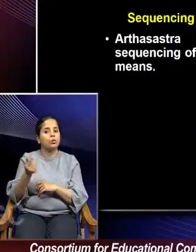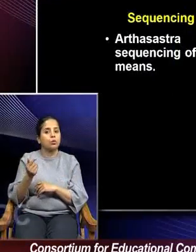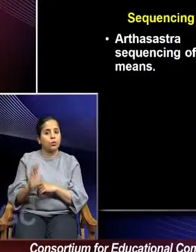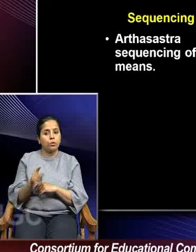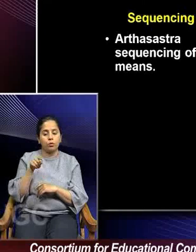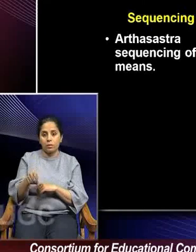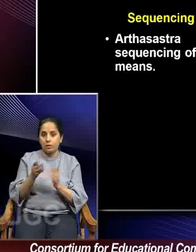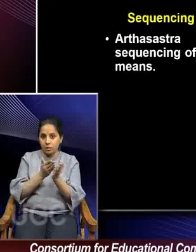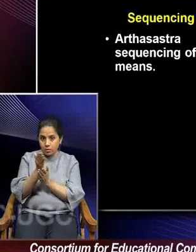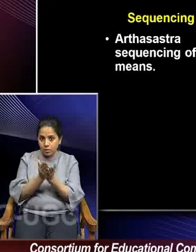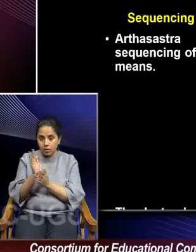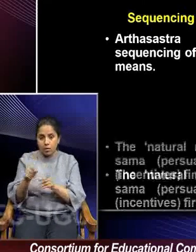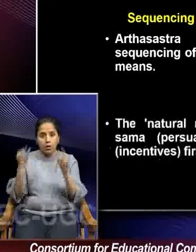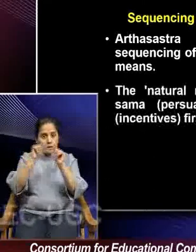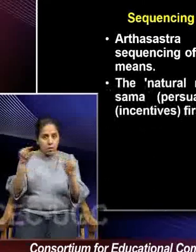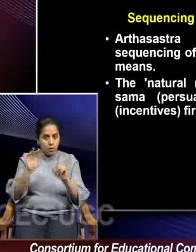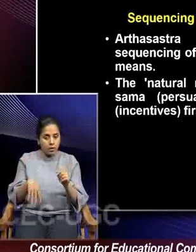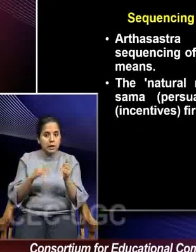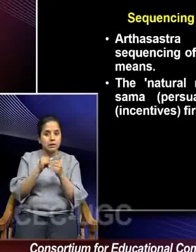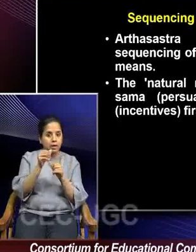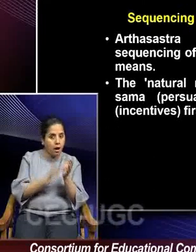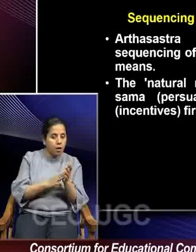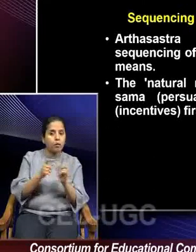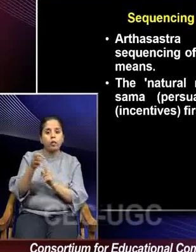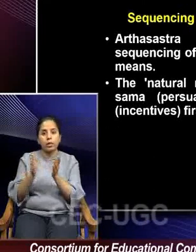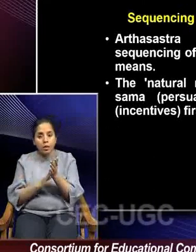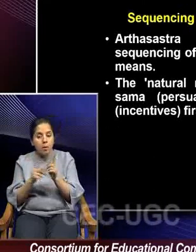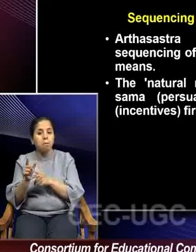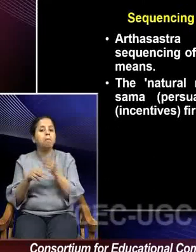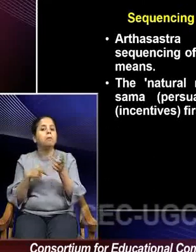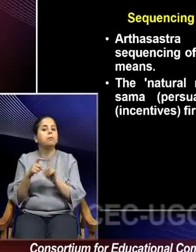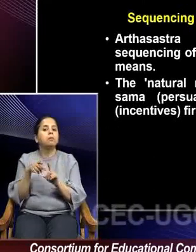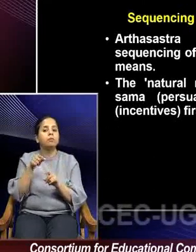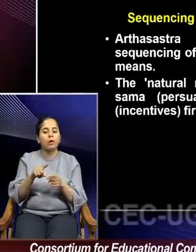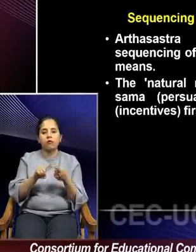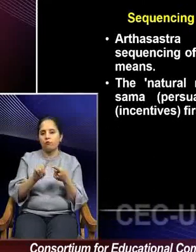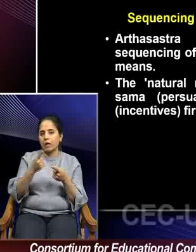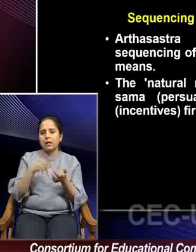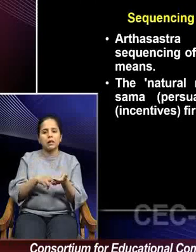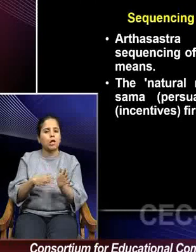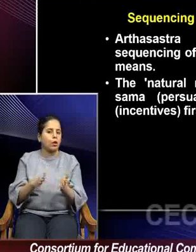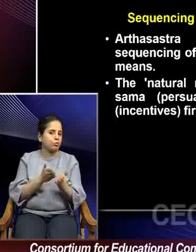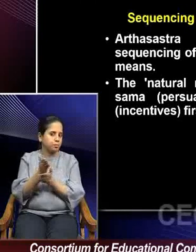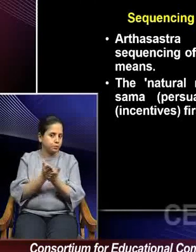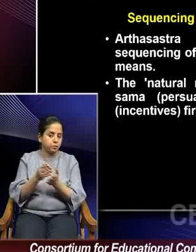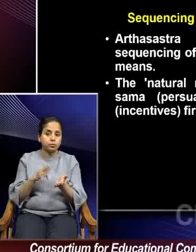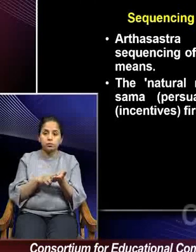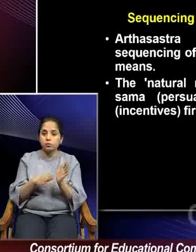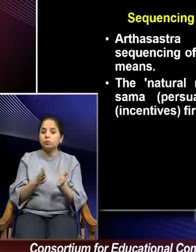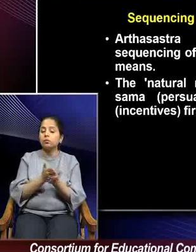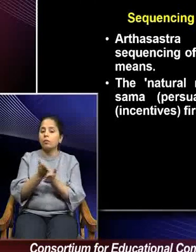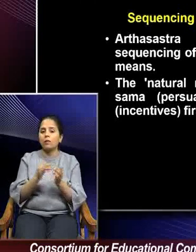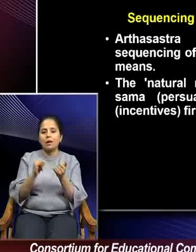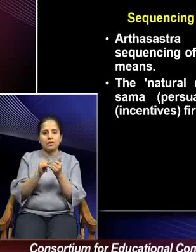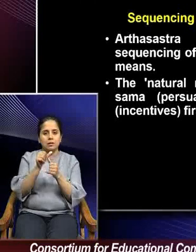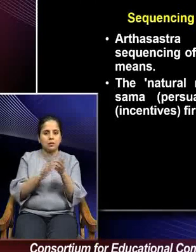these stated means called Sam, Dama, Danda and Bhed. The first one is the natural method and natural method is to use the Sama